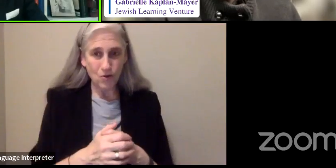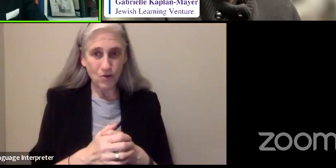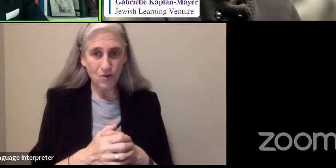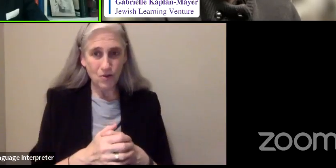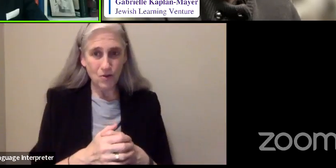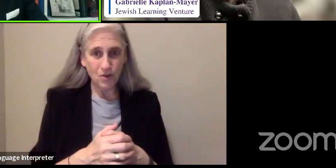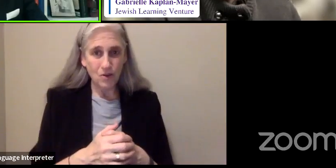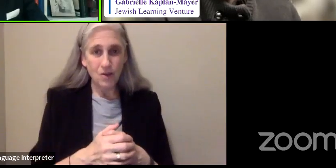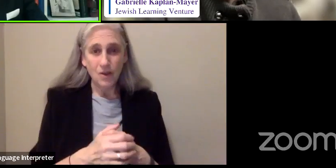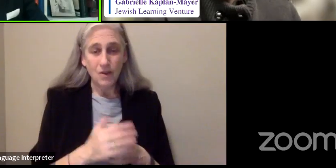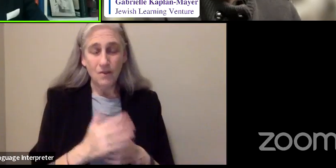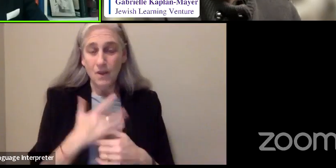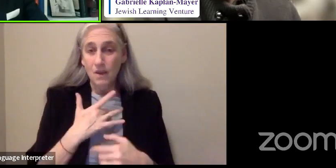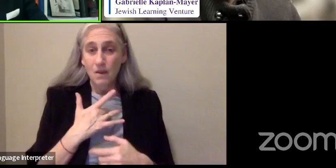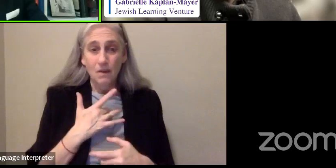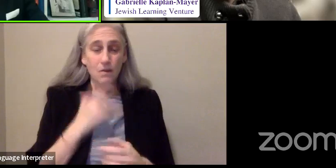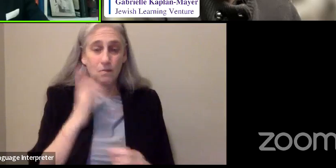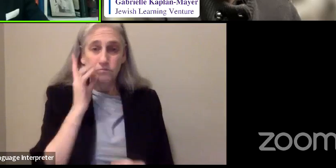despair.